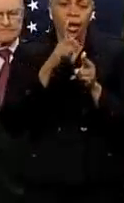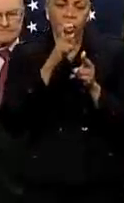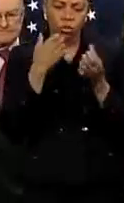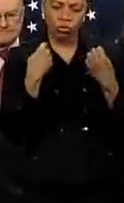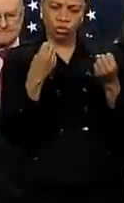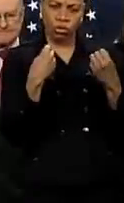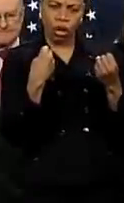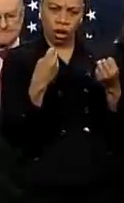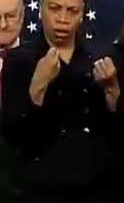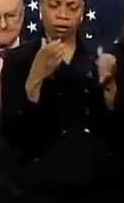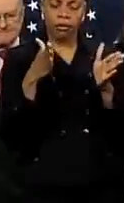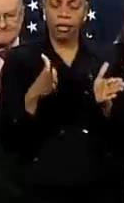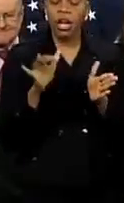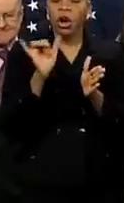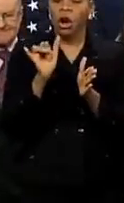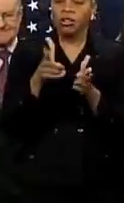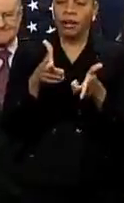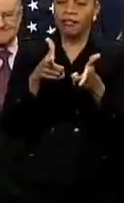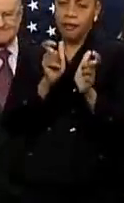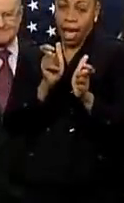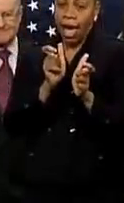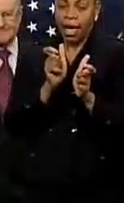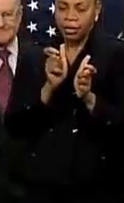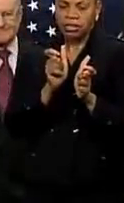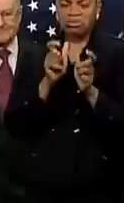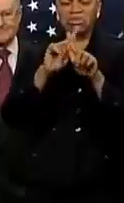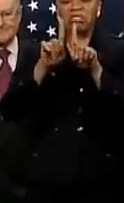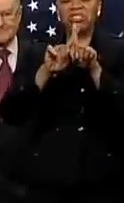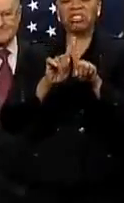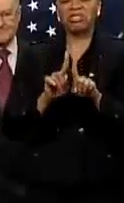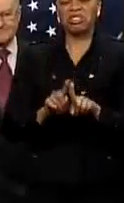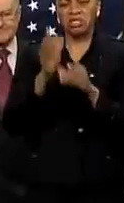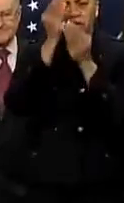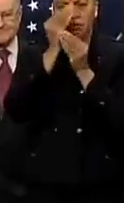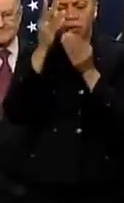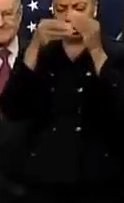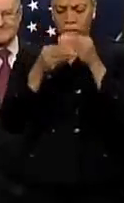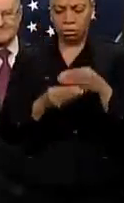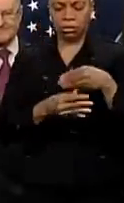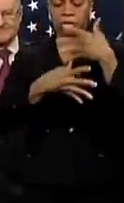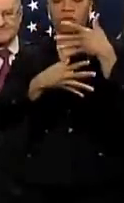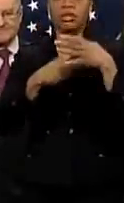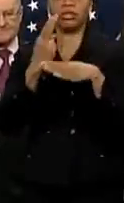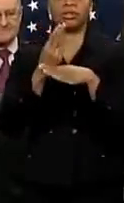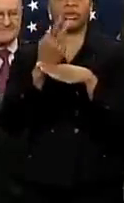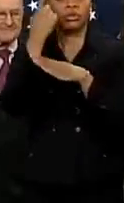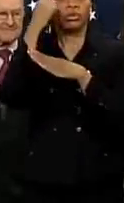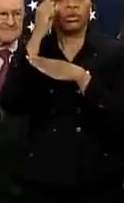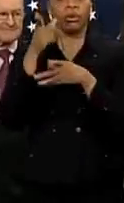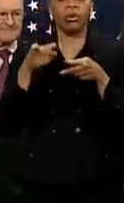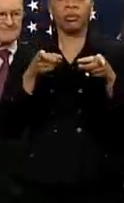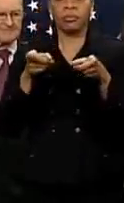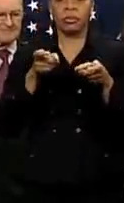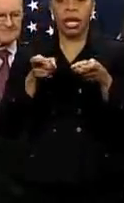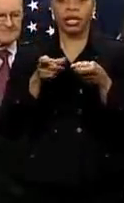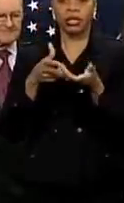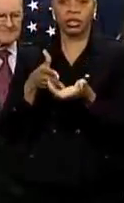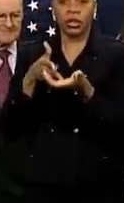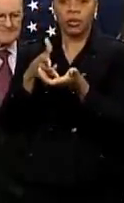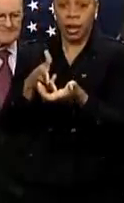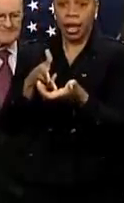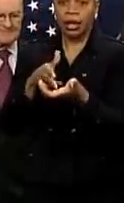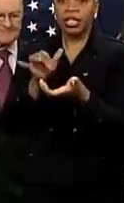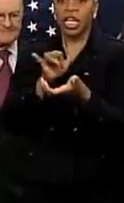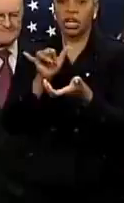and know how fast they're going and all that kind of information that's useful for managing the plowing and sanding